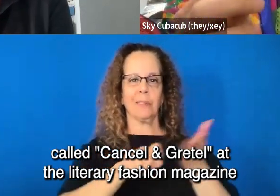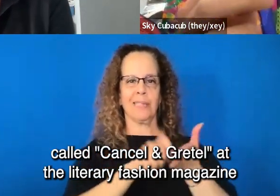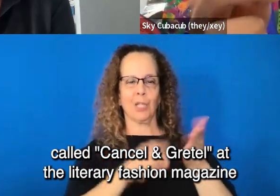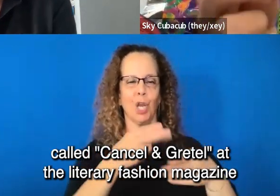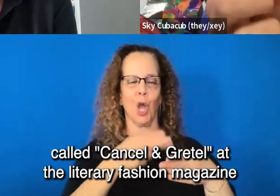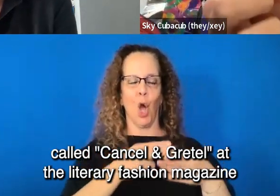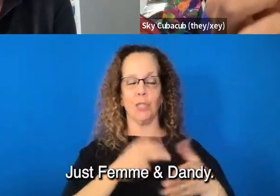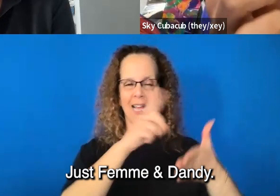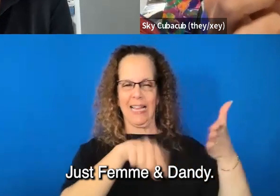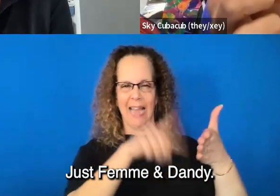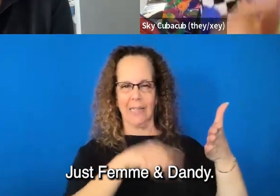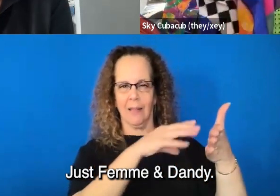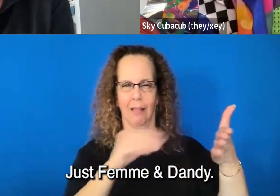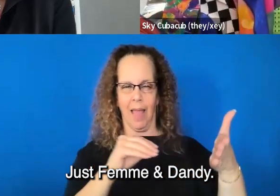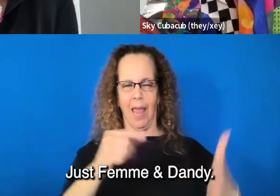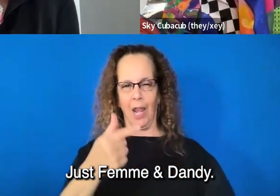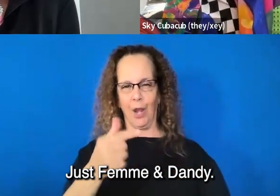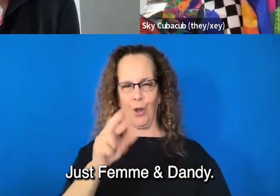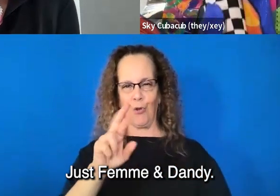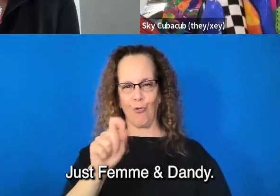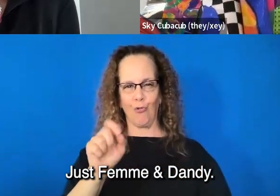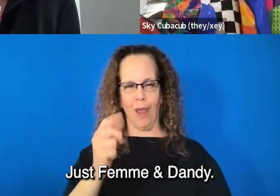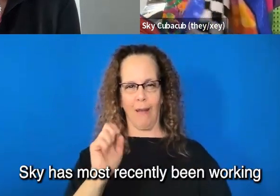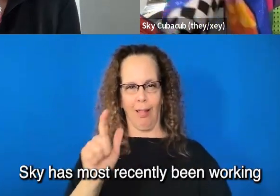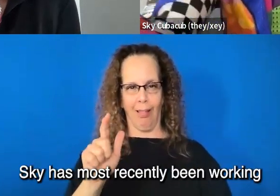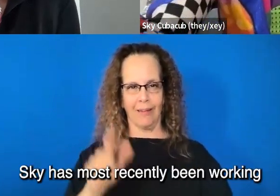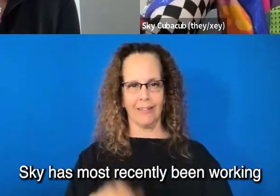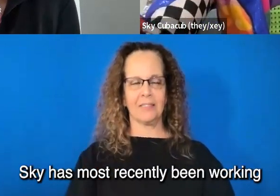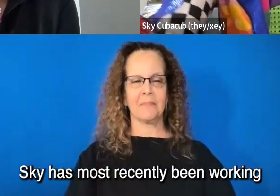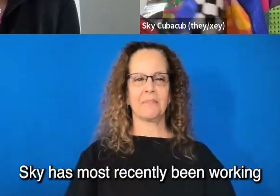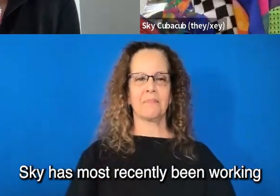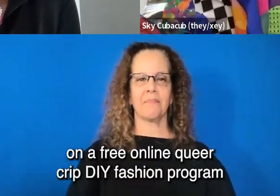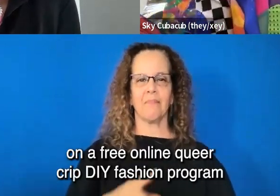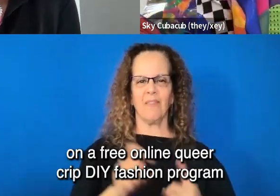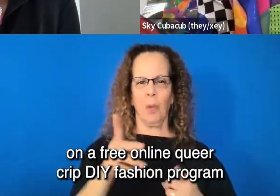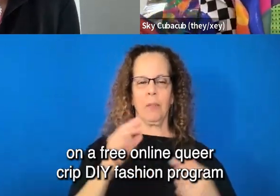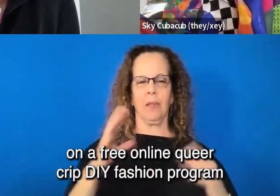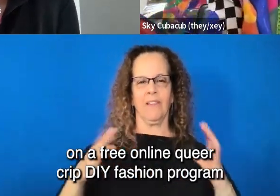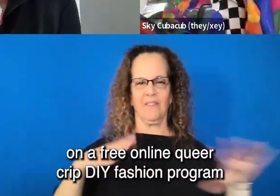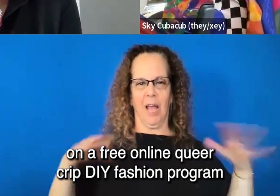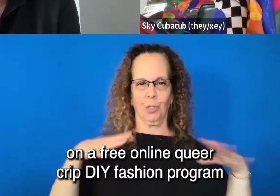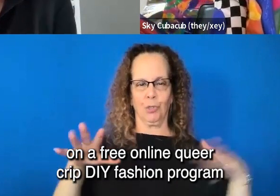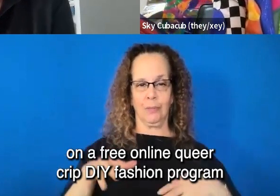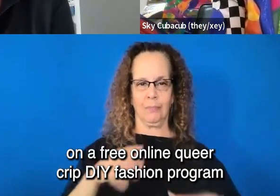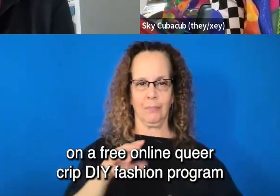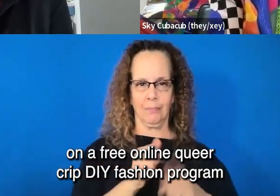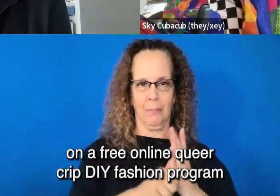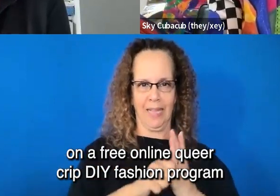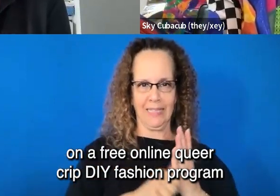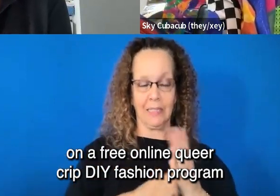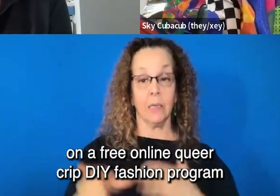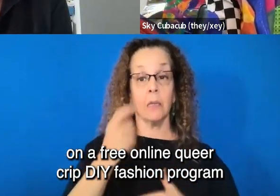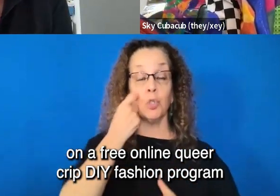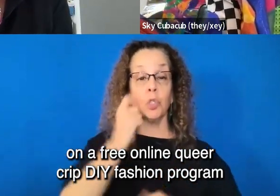literary fashion magazine Just Them and Dandy. Skye has most recently been working on a free online queer